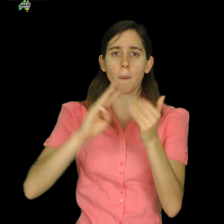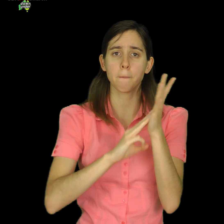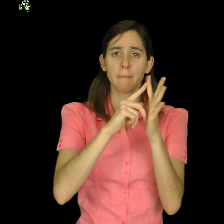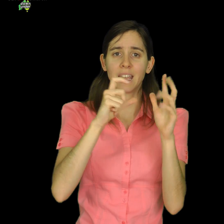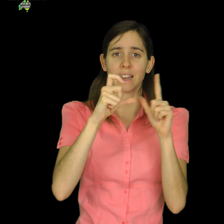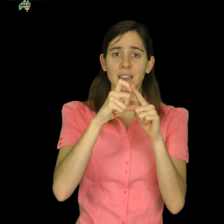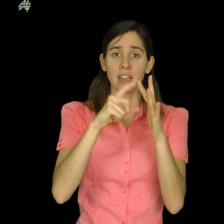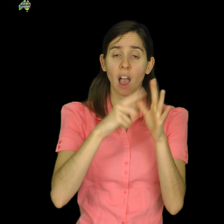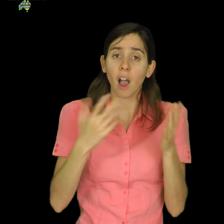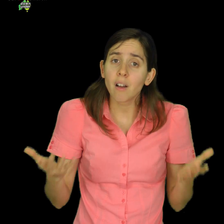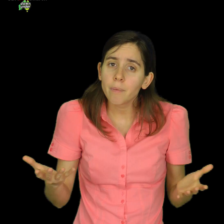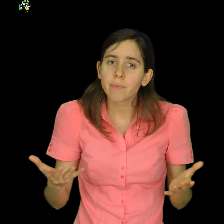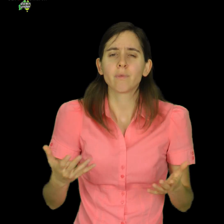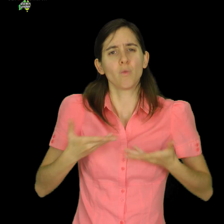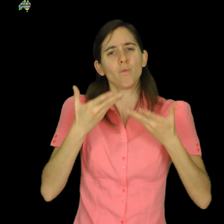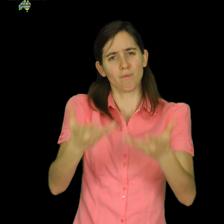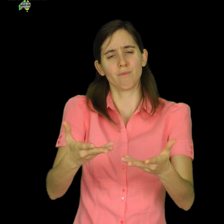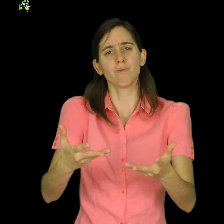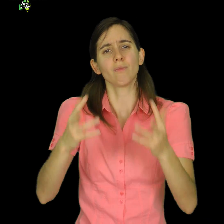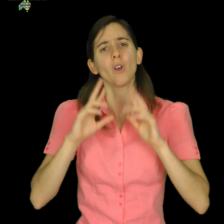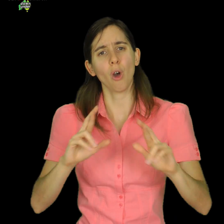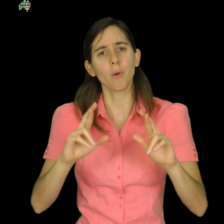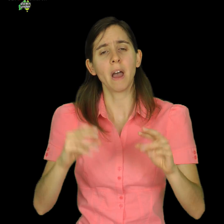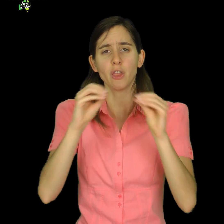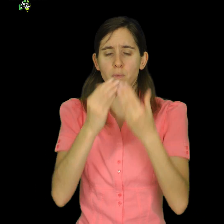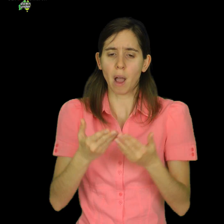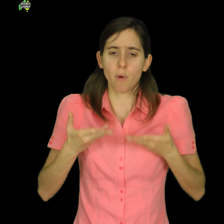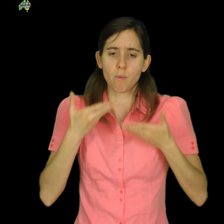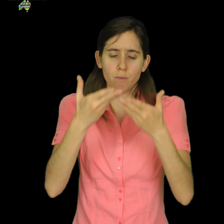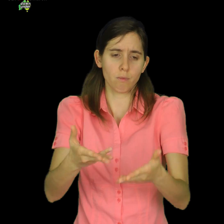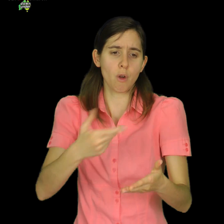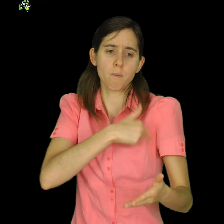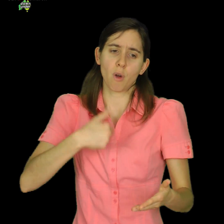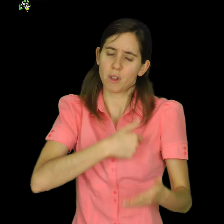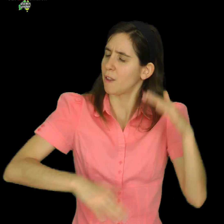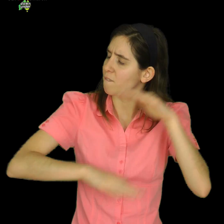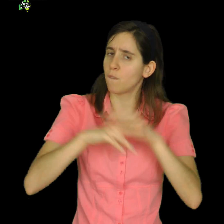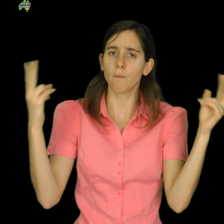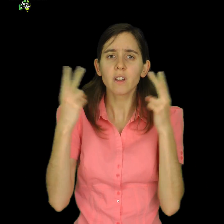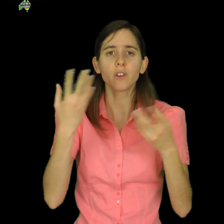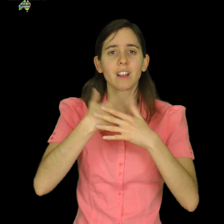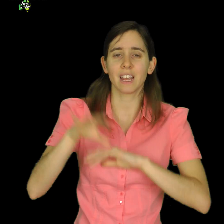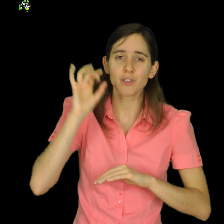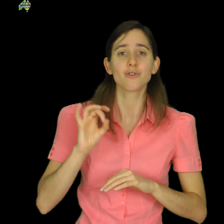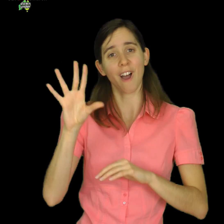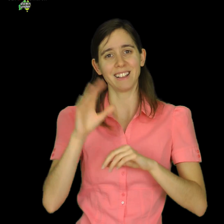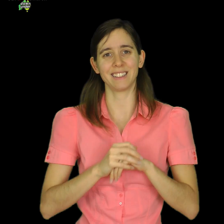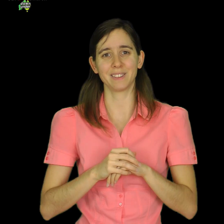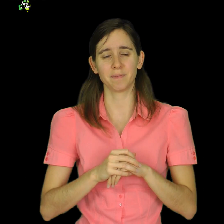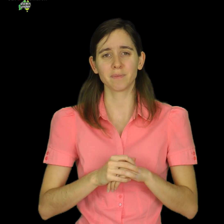to the addict. It promises absolute victory in Christ. Why not read 1 Corinthians chapter